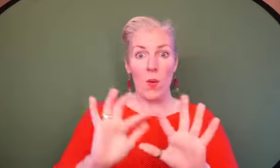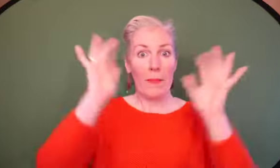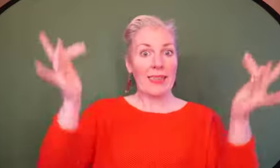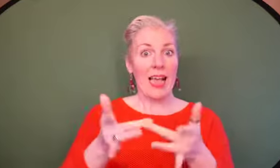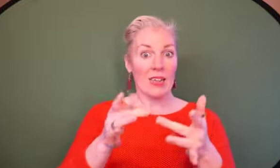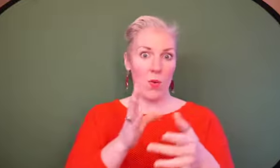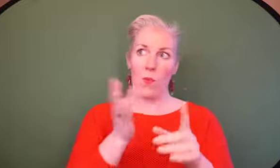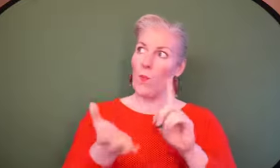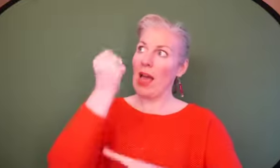It's